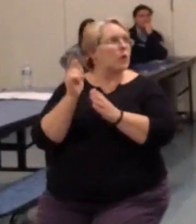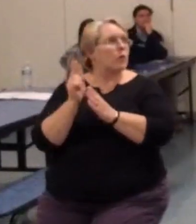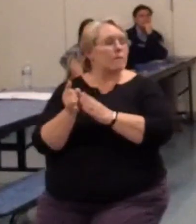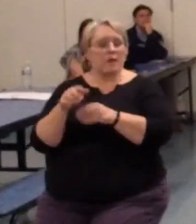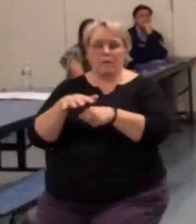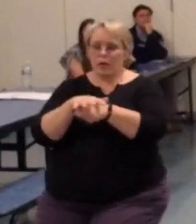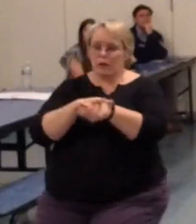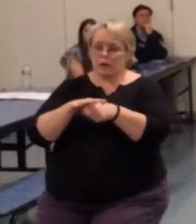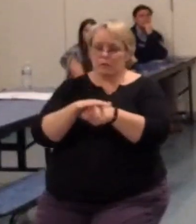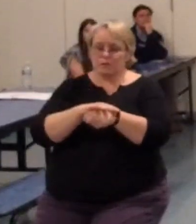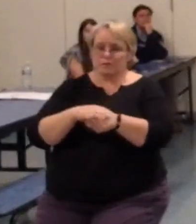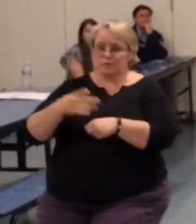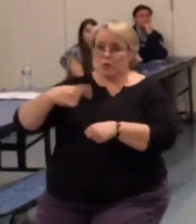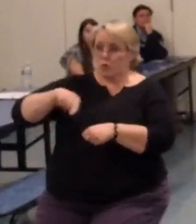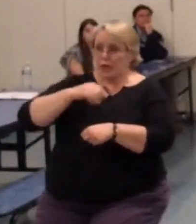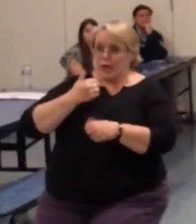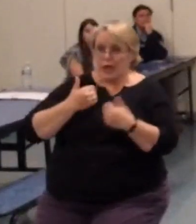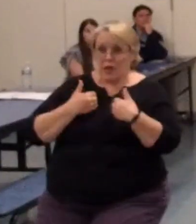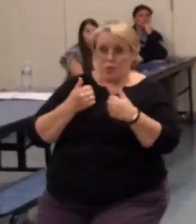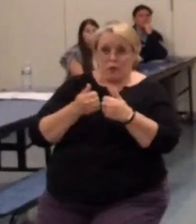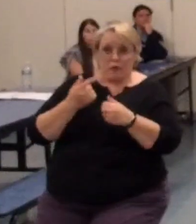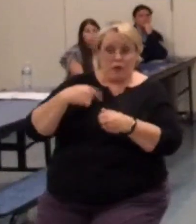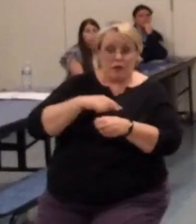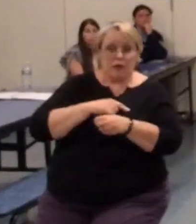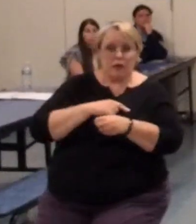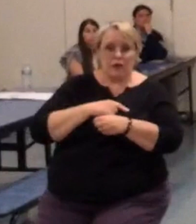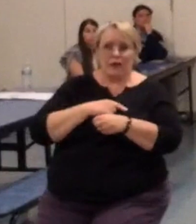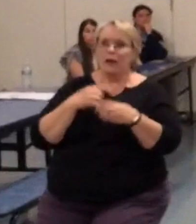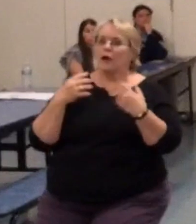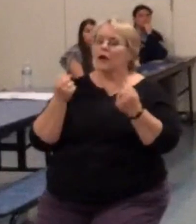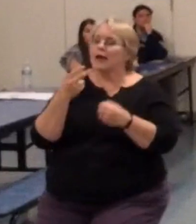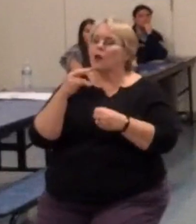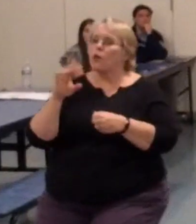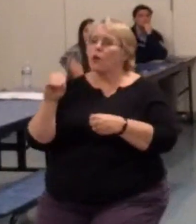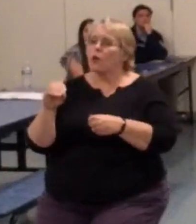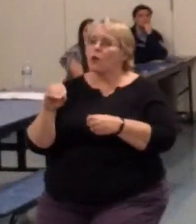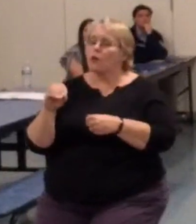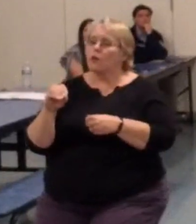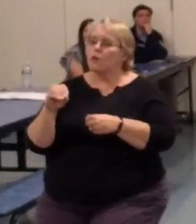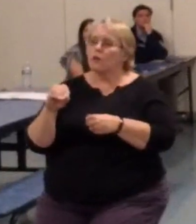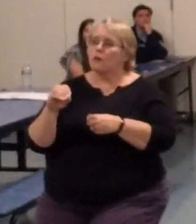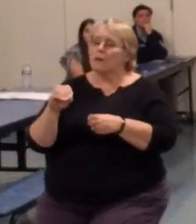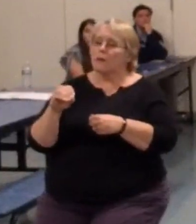that area. We have with us tonight a hero of Heskill.